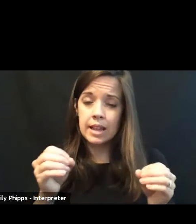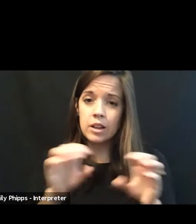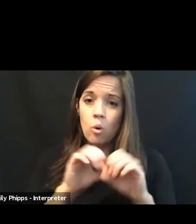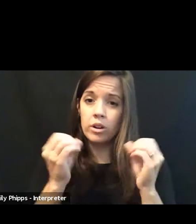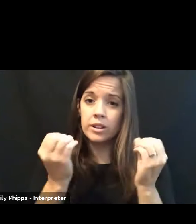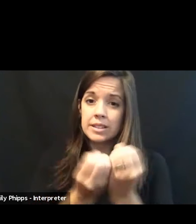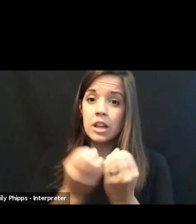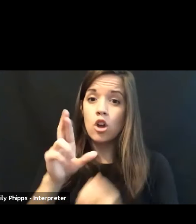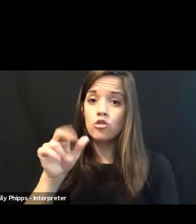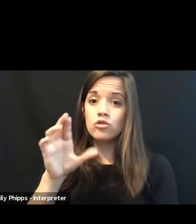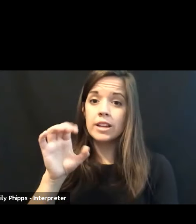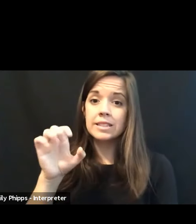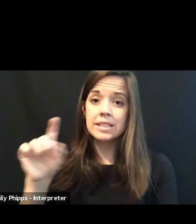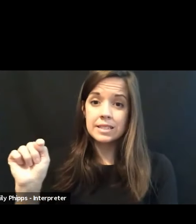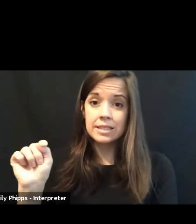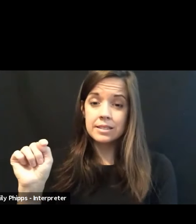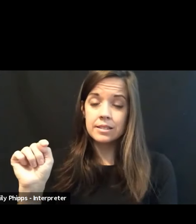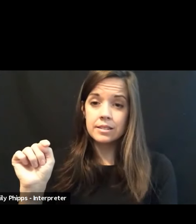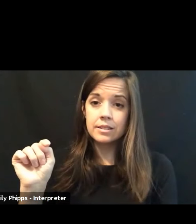racist.